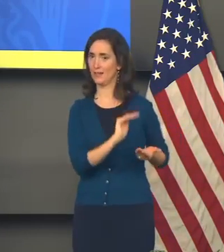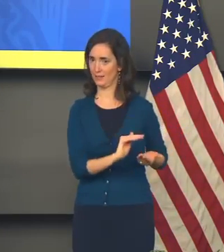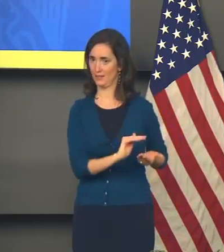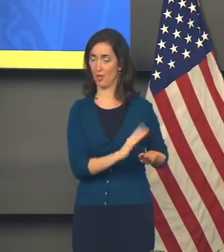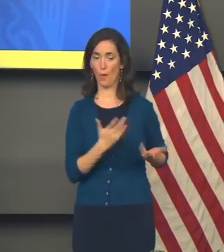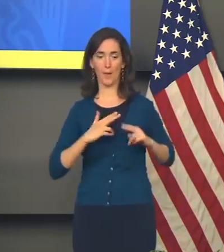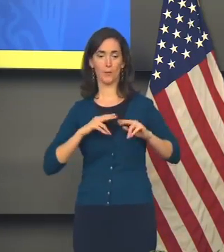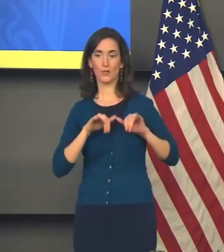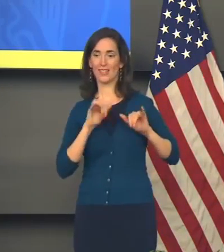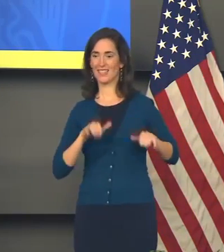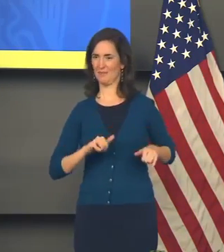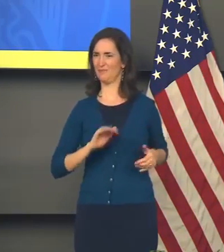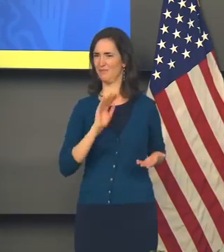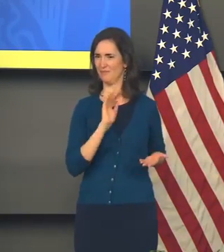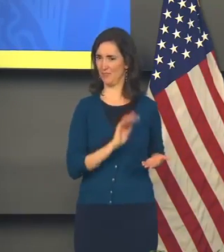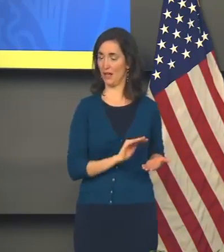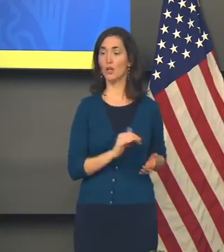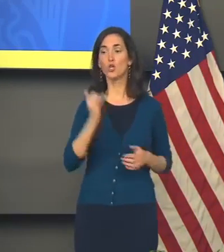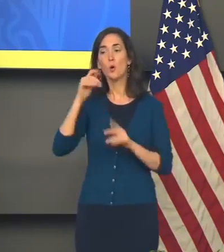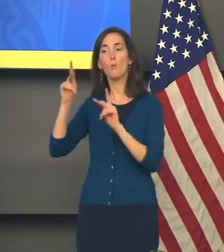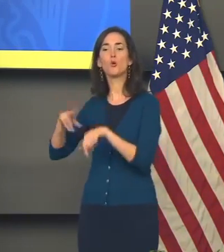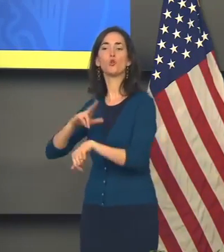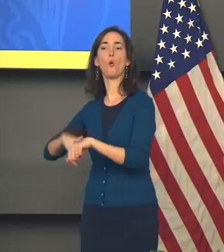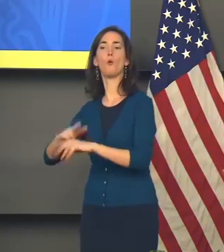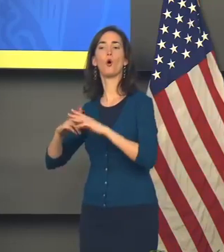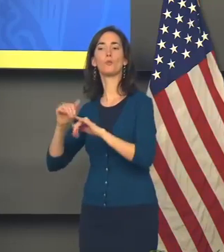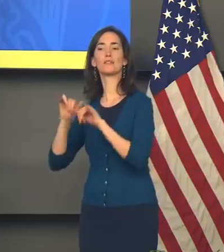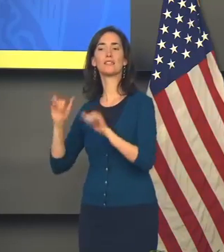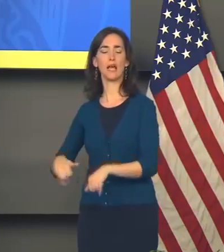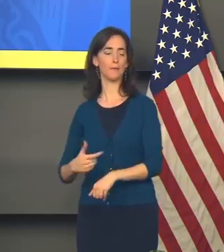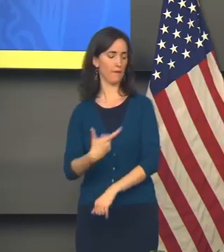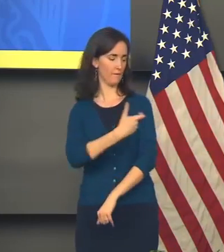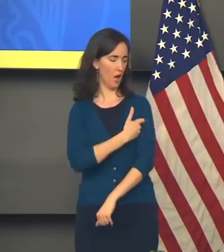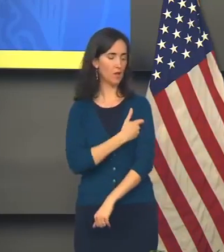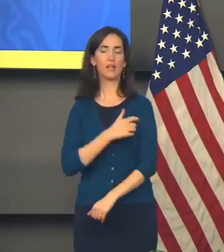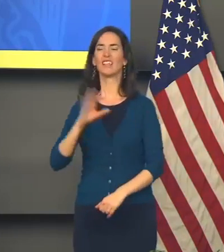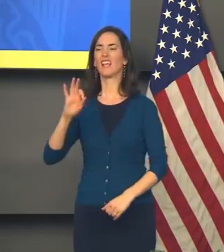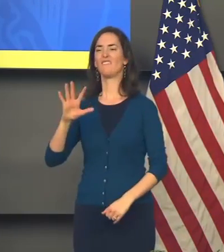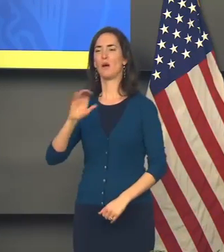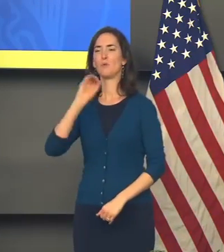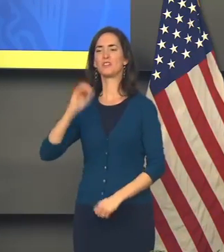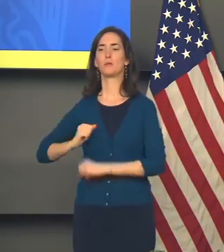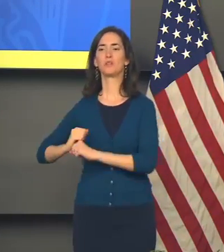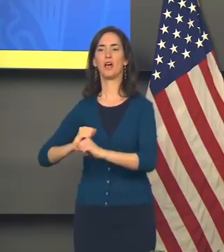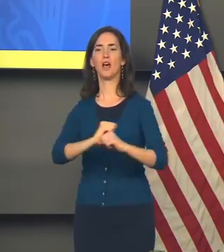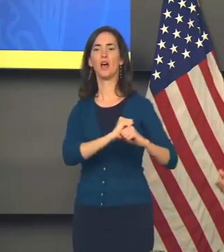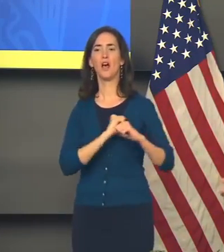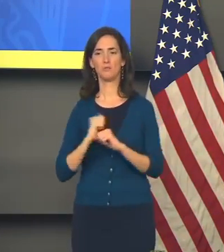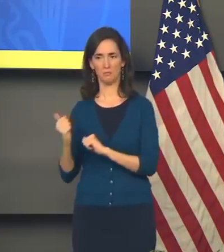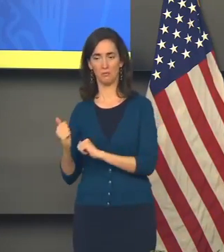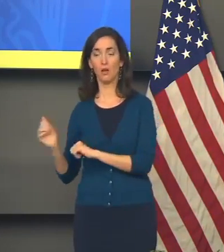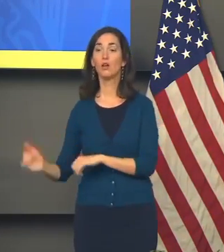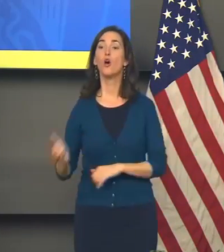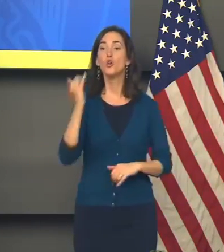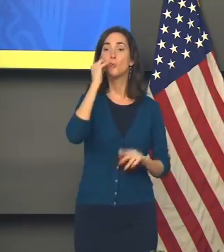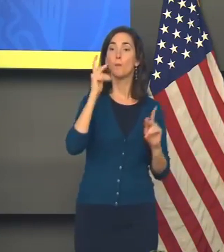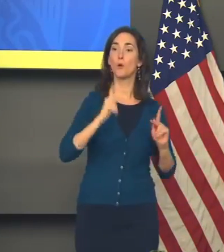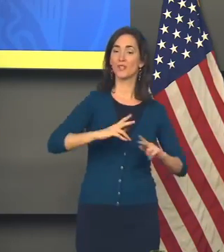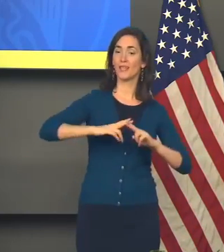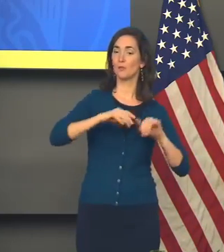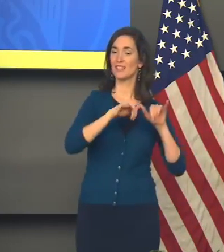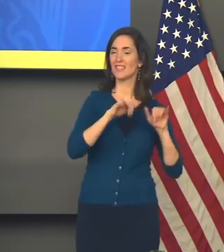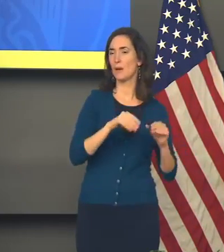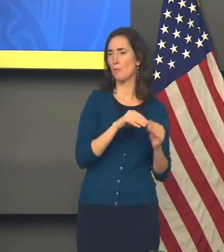someone with a normal immune system, let's say it gets 95% protection from a vaccine, someone who's immunosuppressed